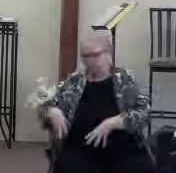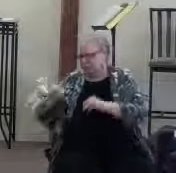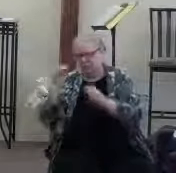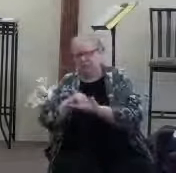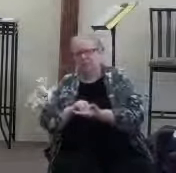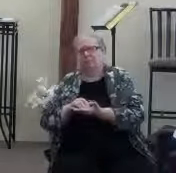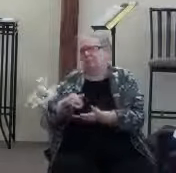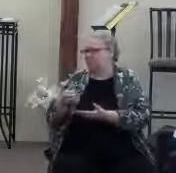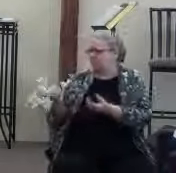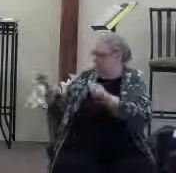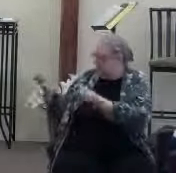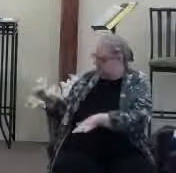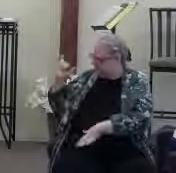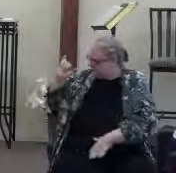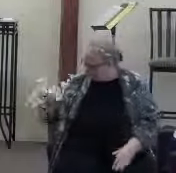Leave it lay here.